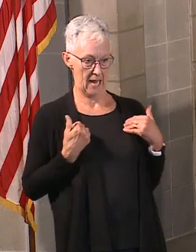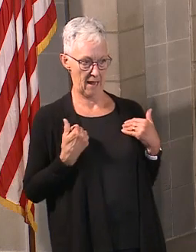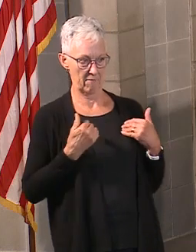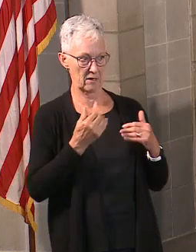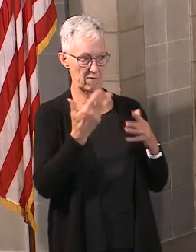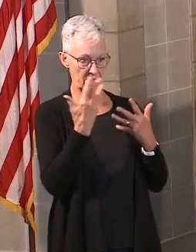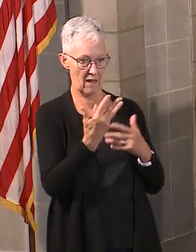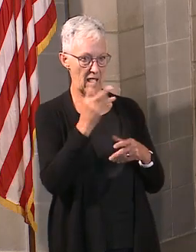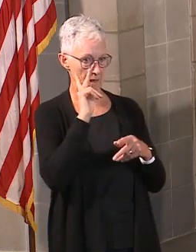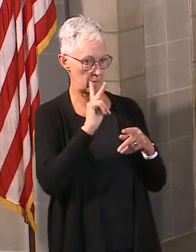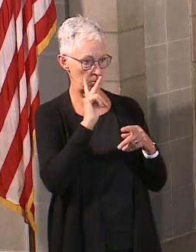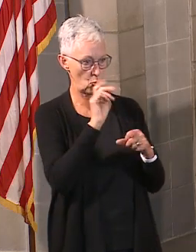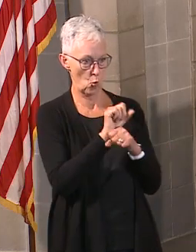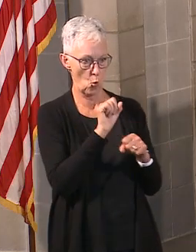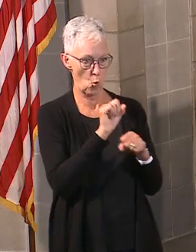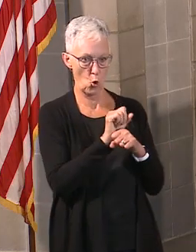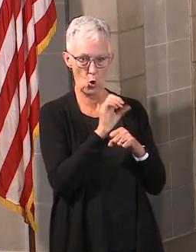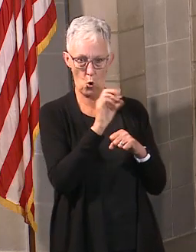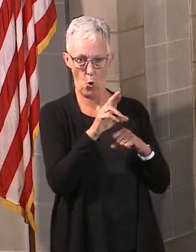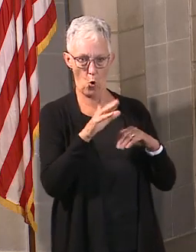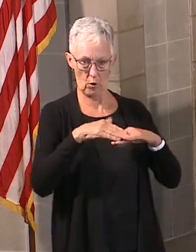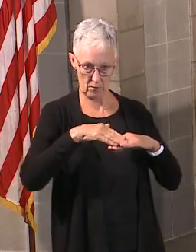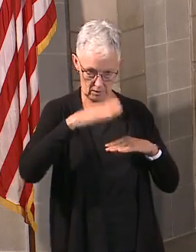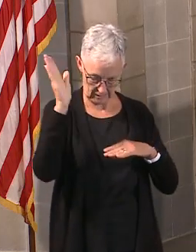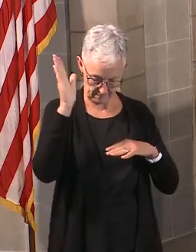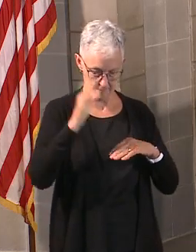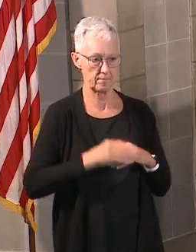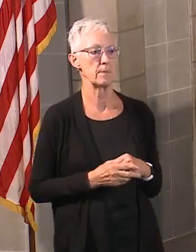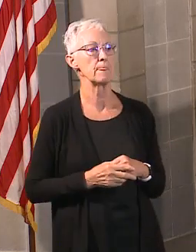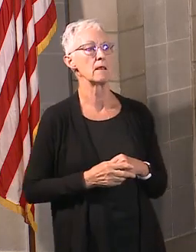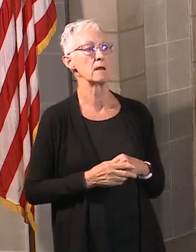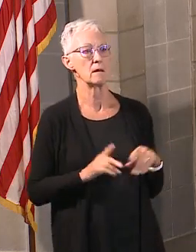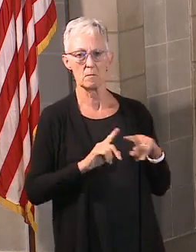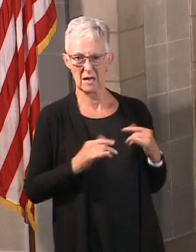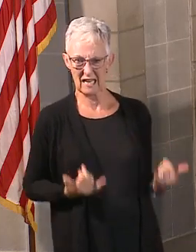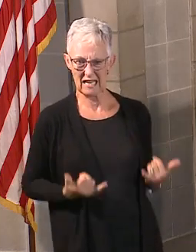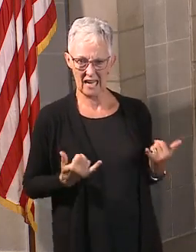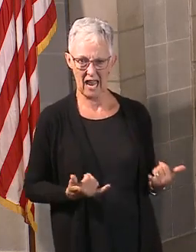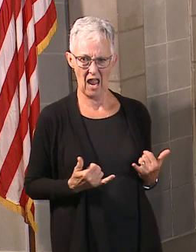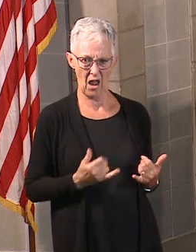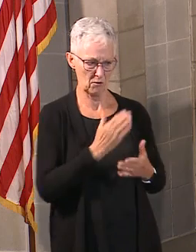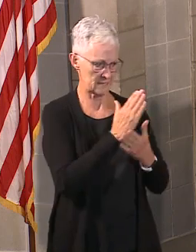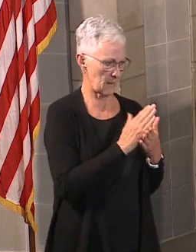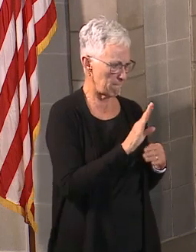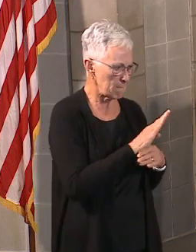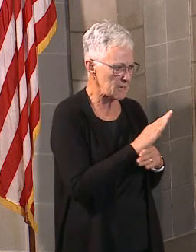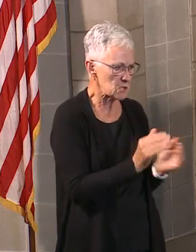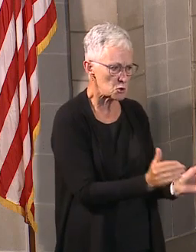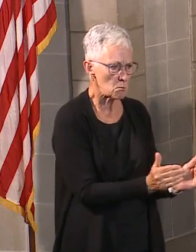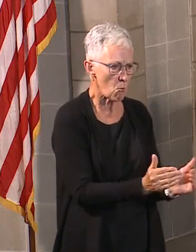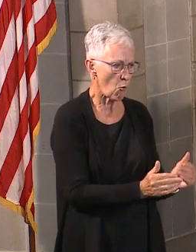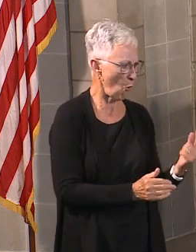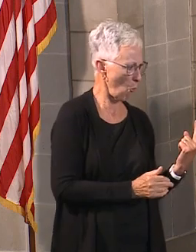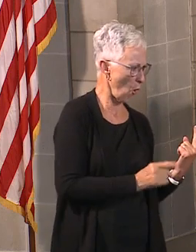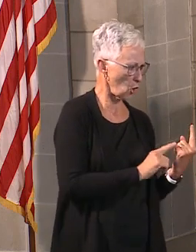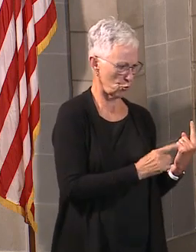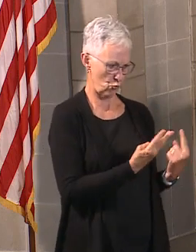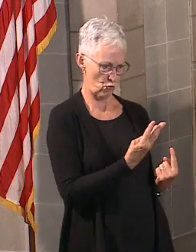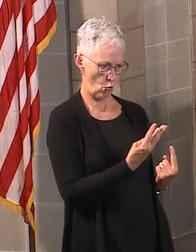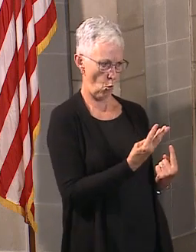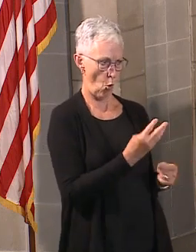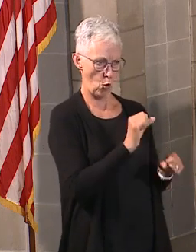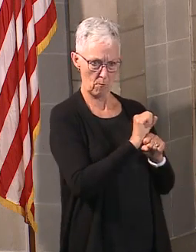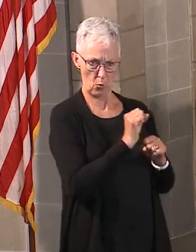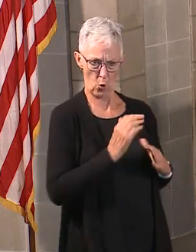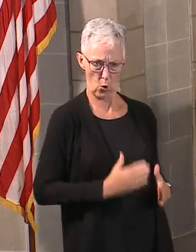businesses that are one to four people would also like to have access to those grants. And so earlier this week on Monday, the Department of Economic Development